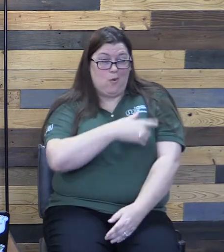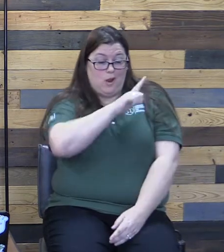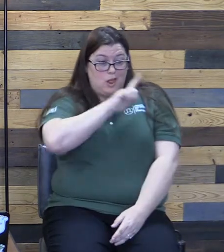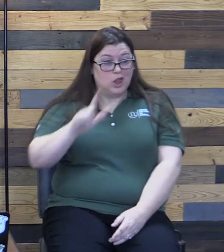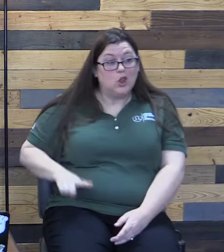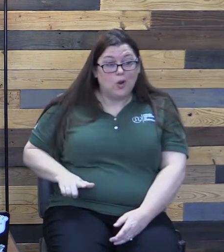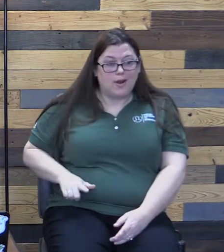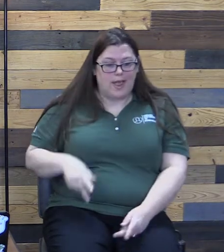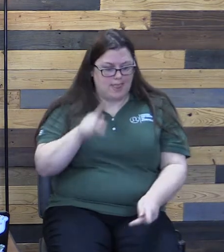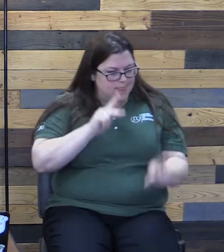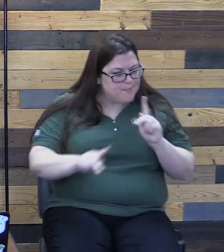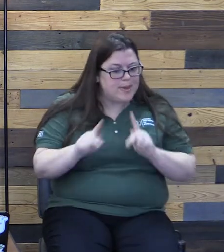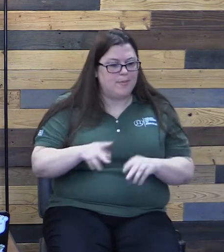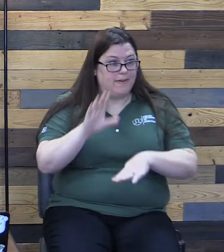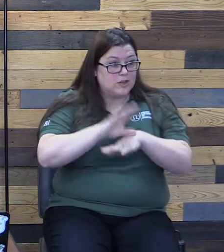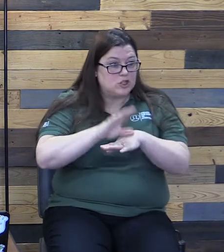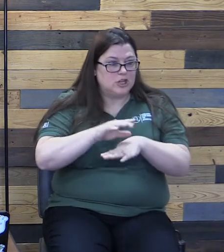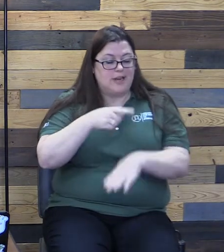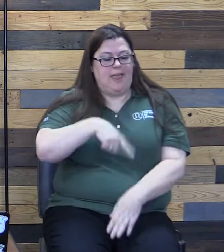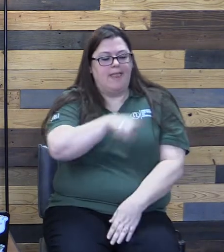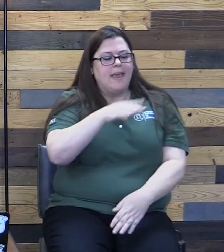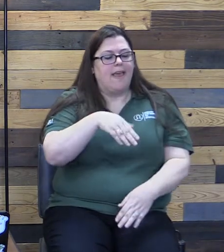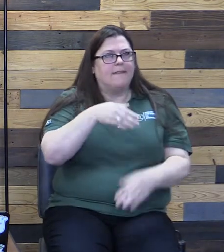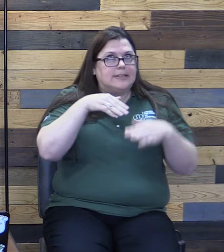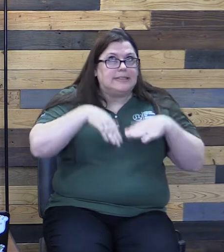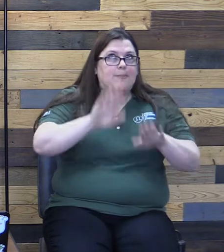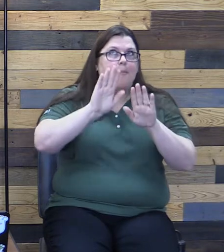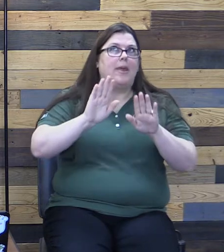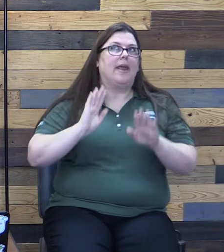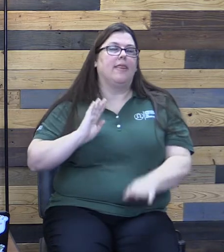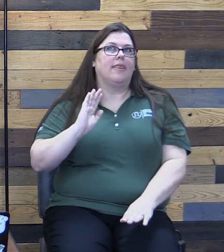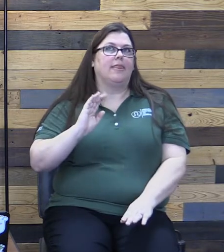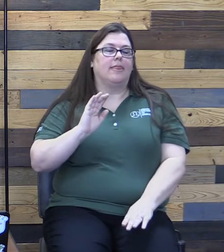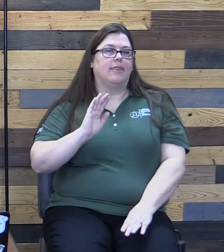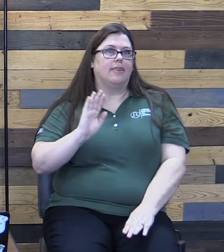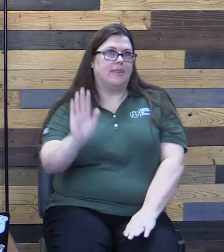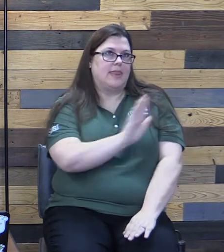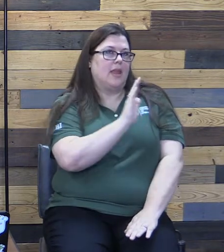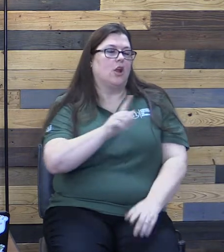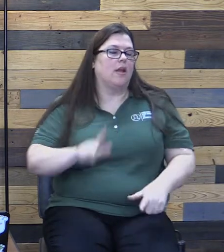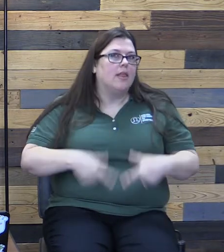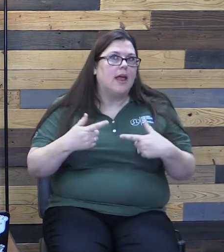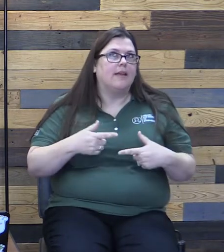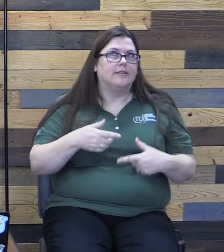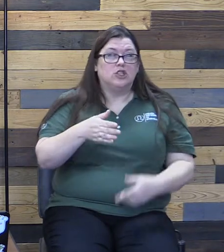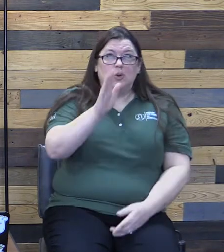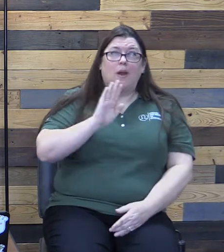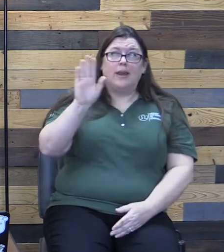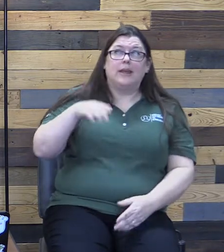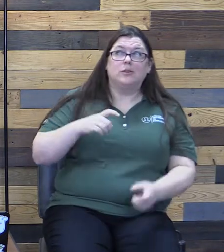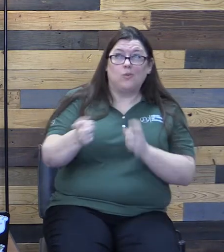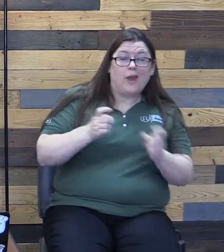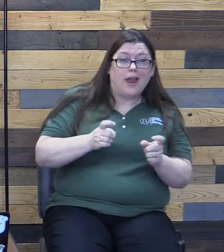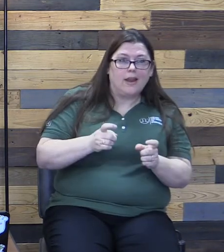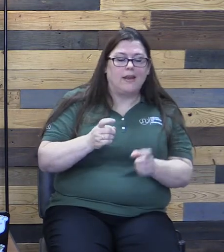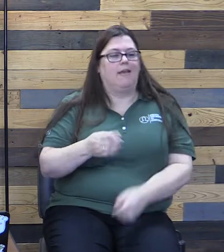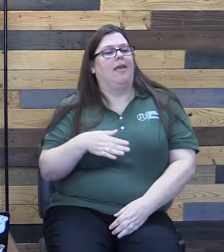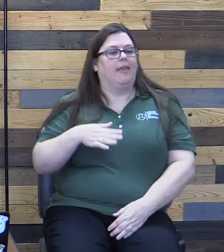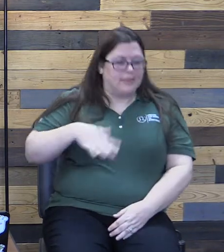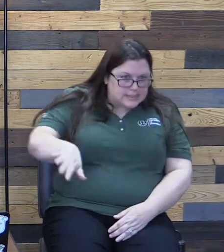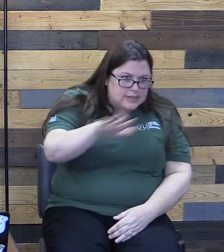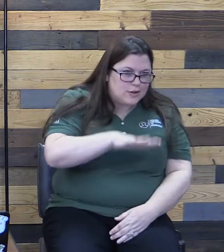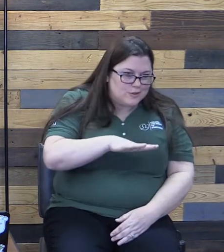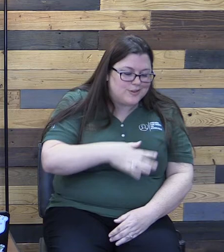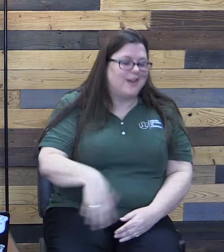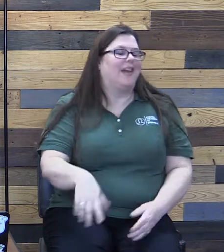submitted their lives to God's reign. The territory is anywhere where God's will is done. And the law, in a nutshell,